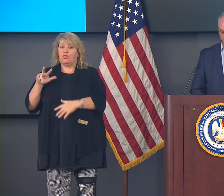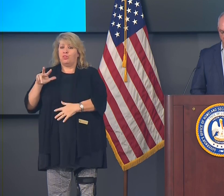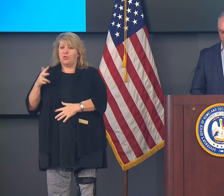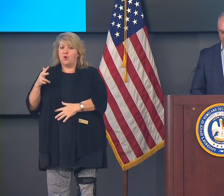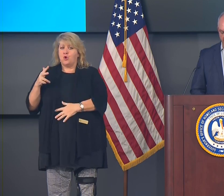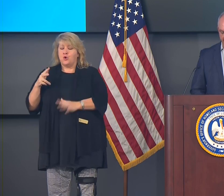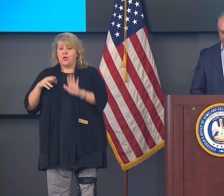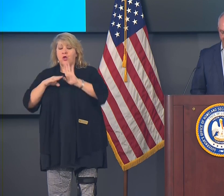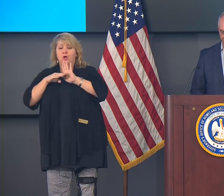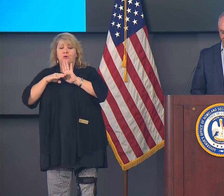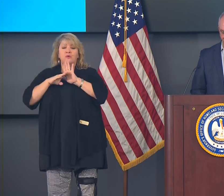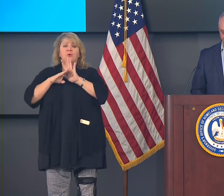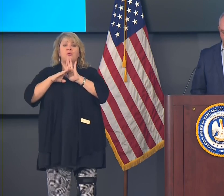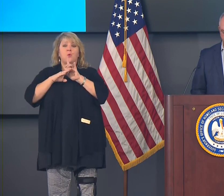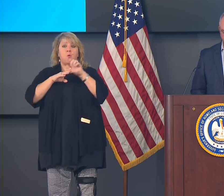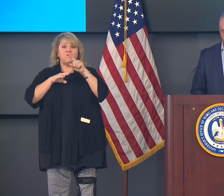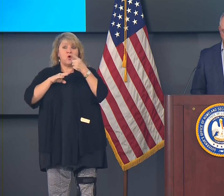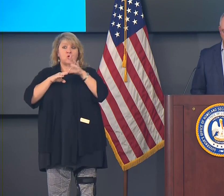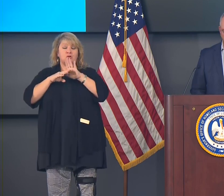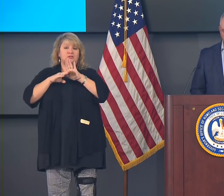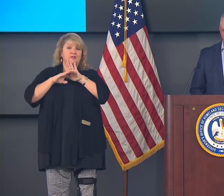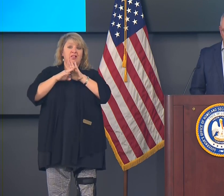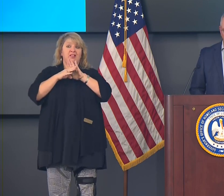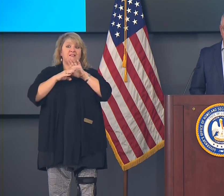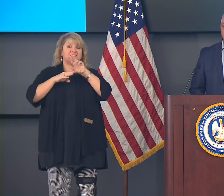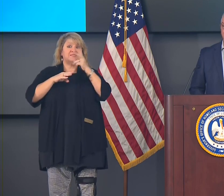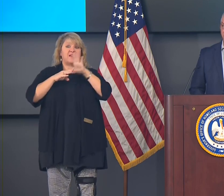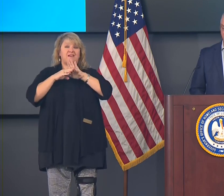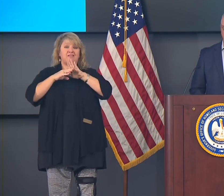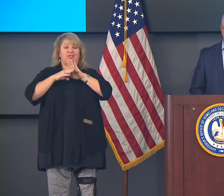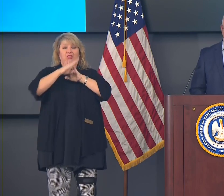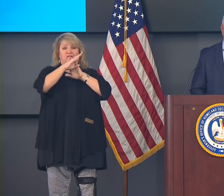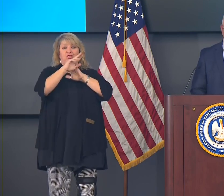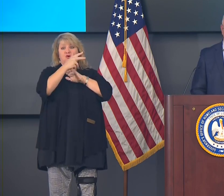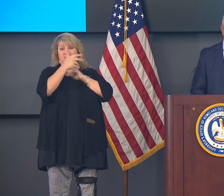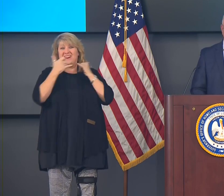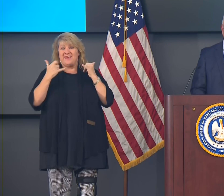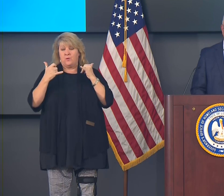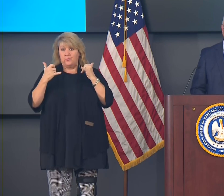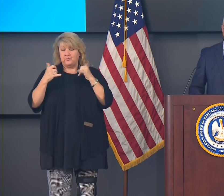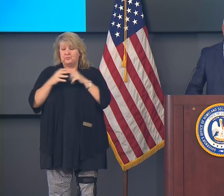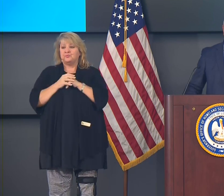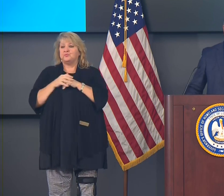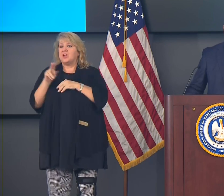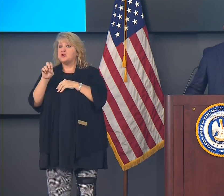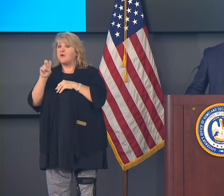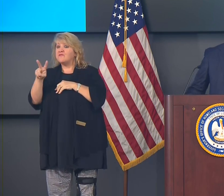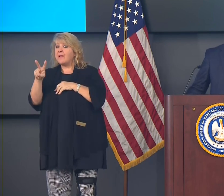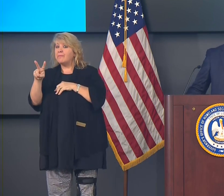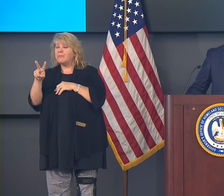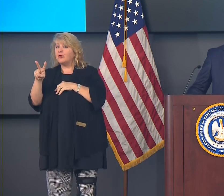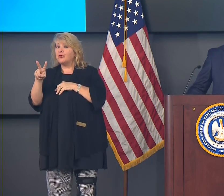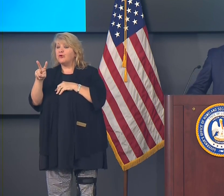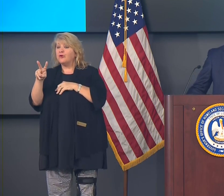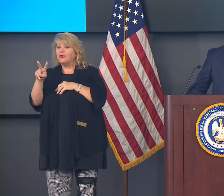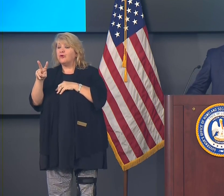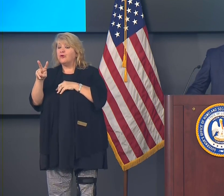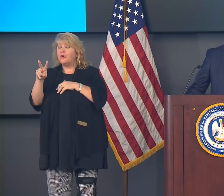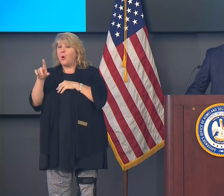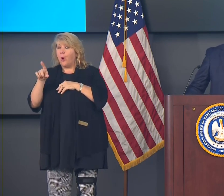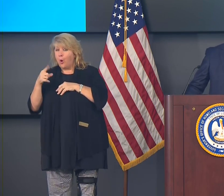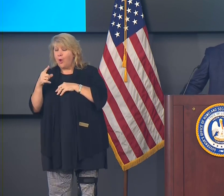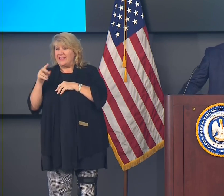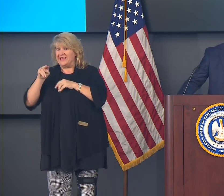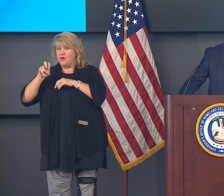surge of COVID-19. In November alone, the United States had more new cases of